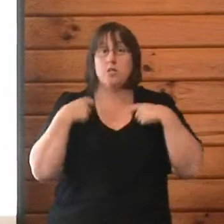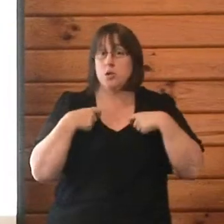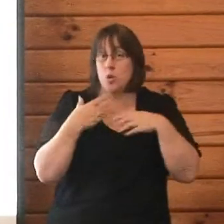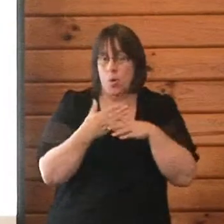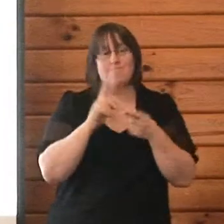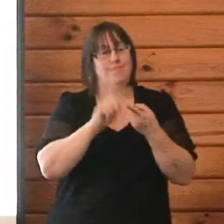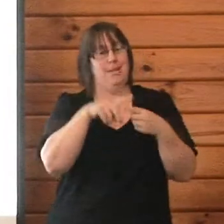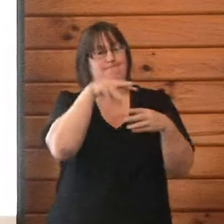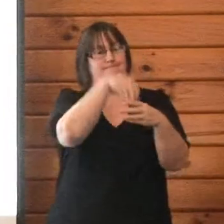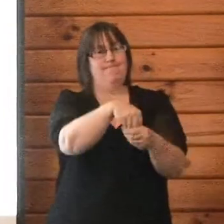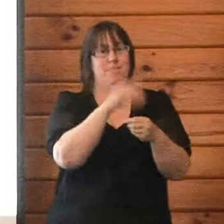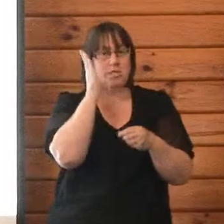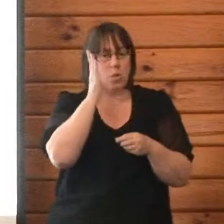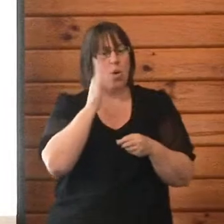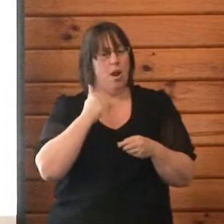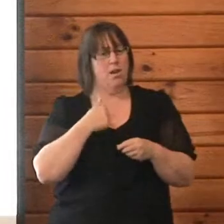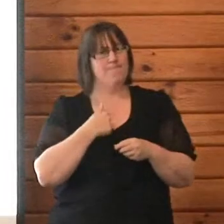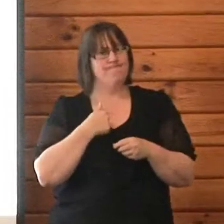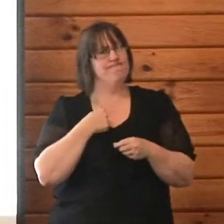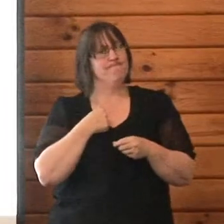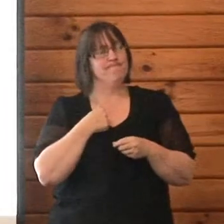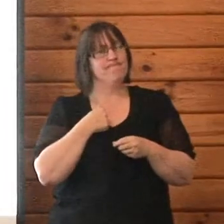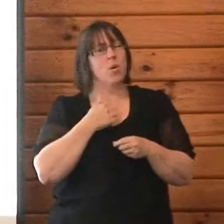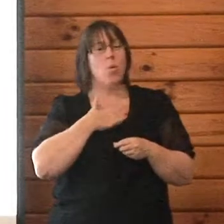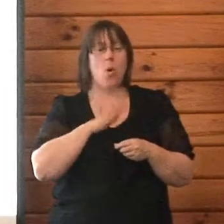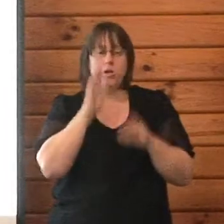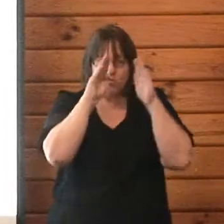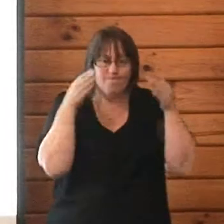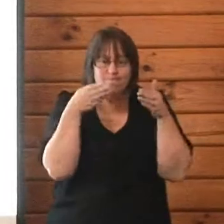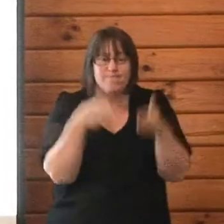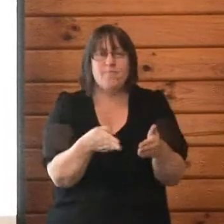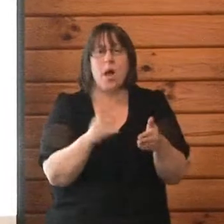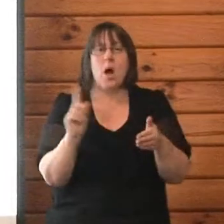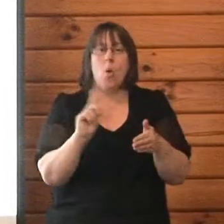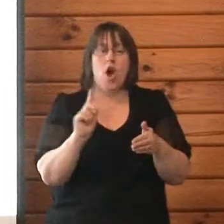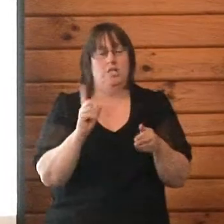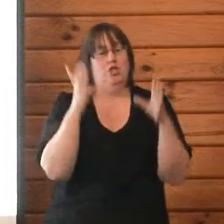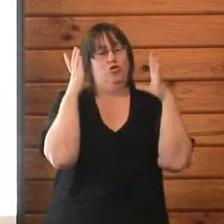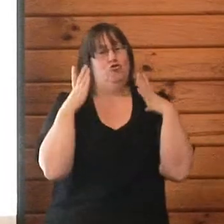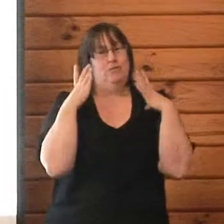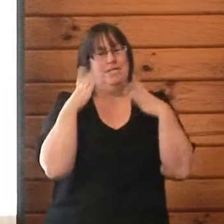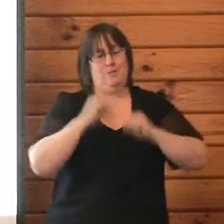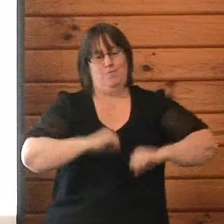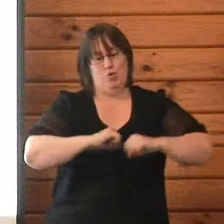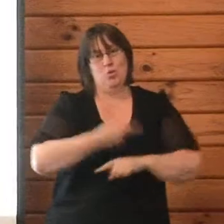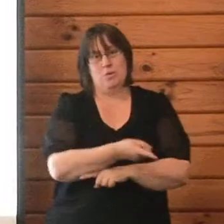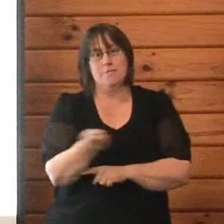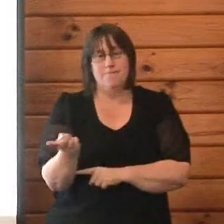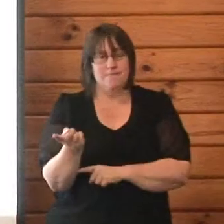part to address the increased stresses that students have been enduring as a